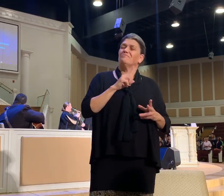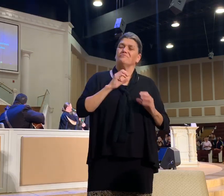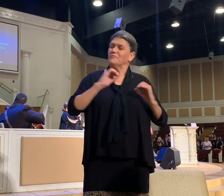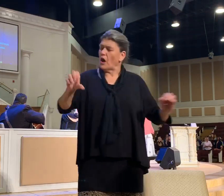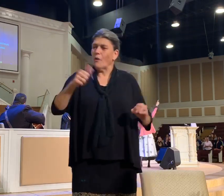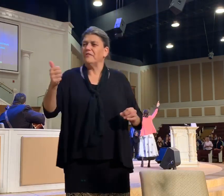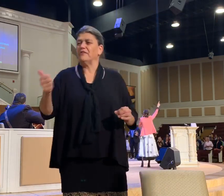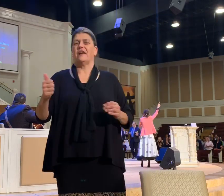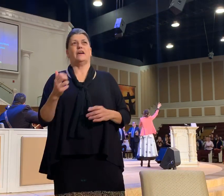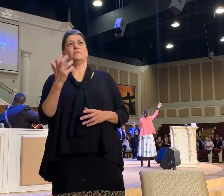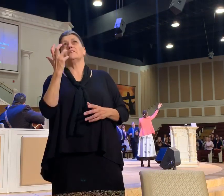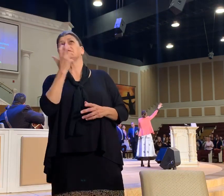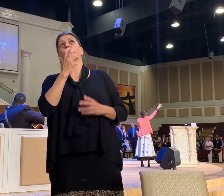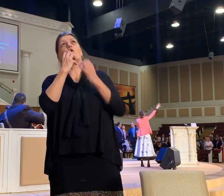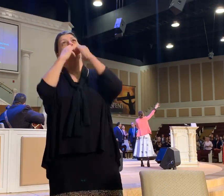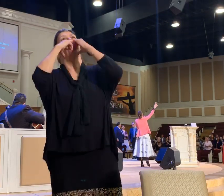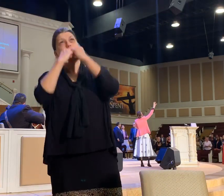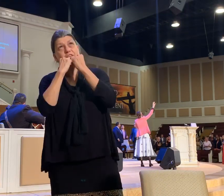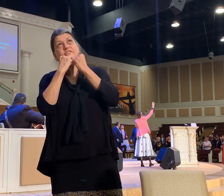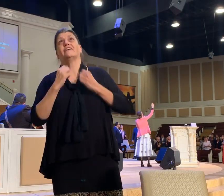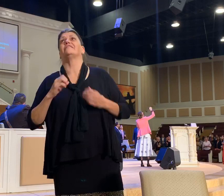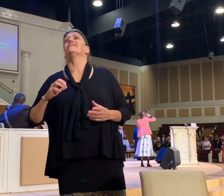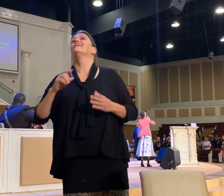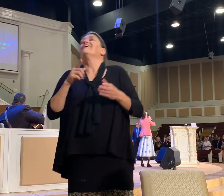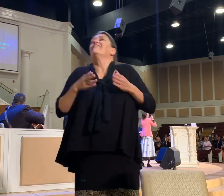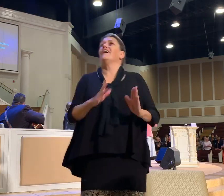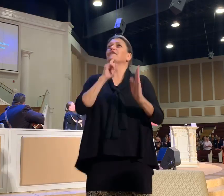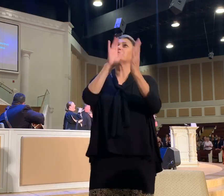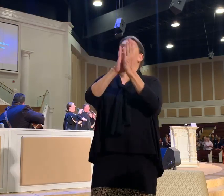Come on. Come Come on.